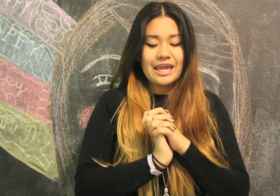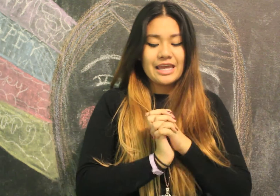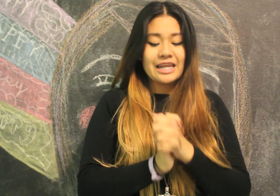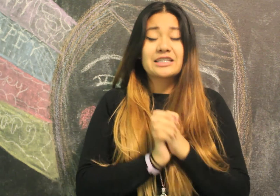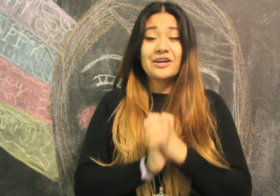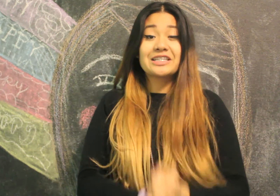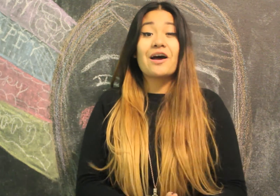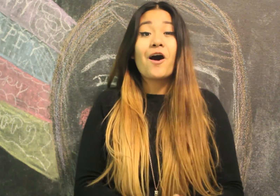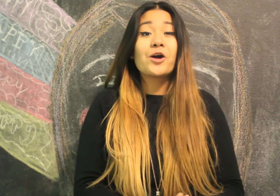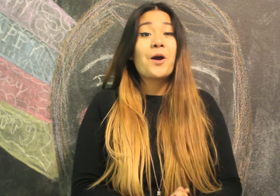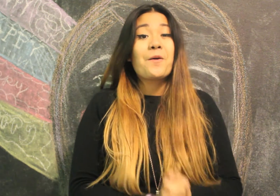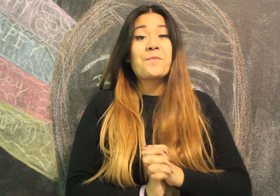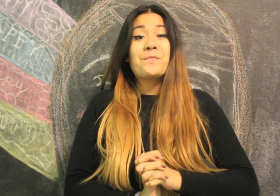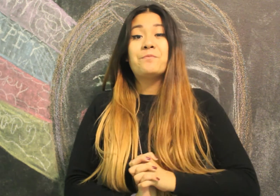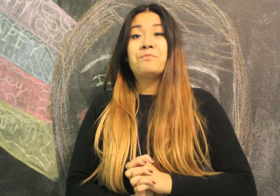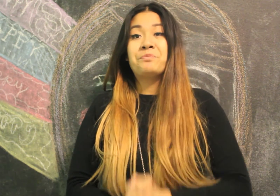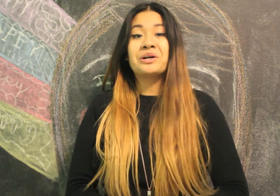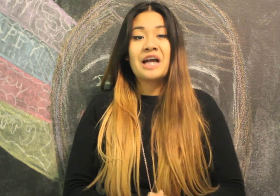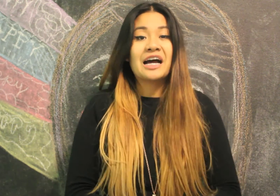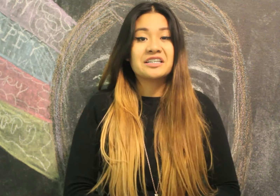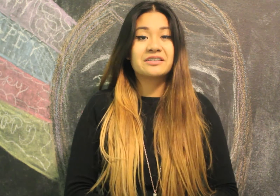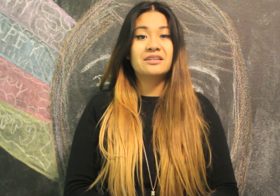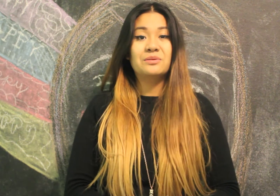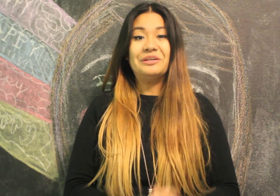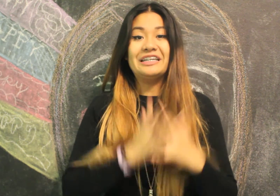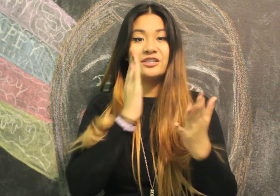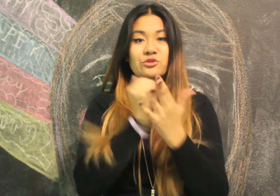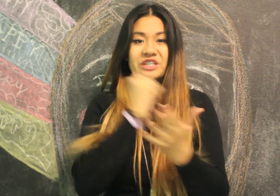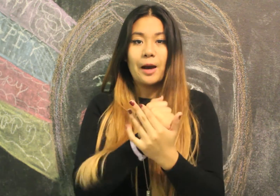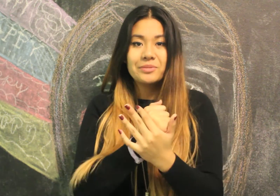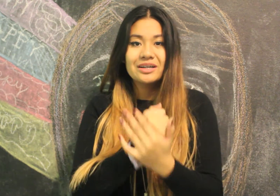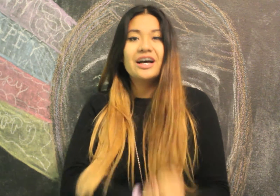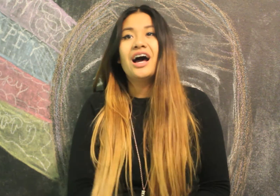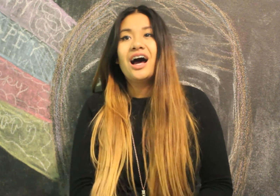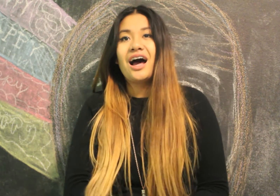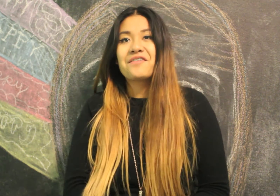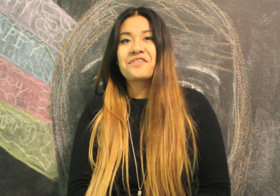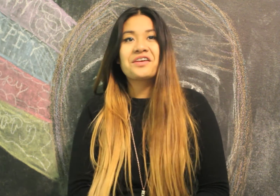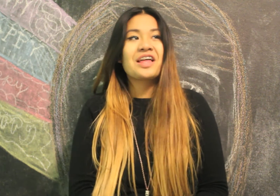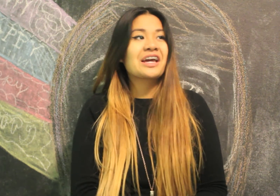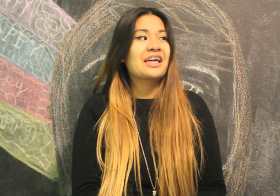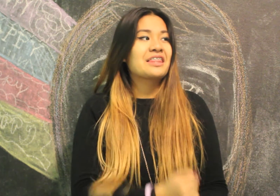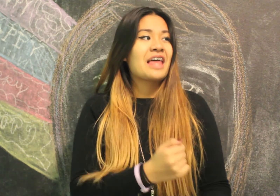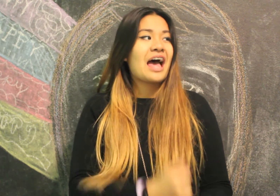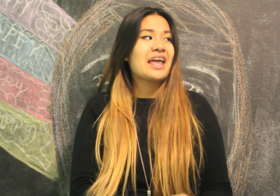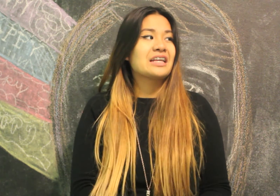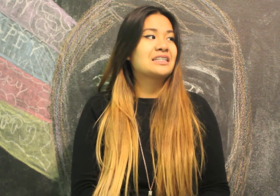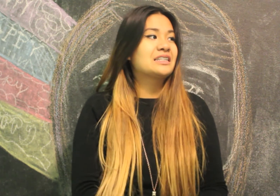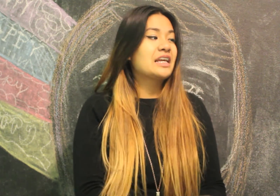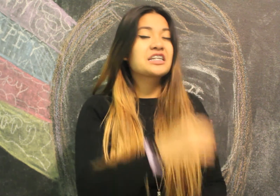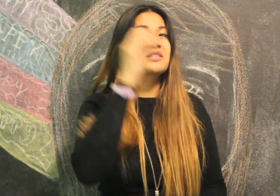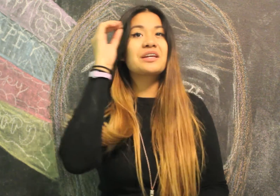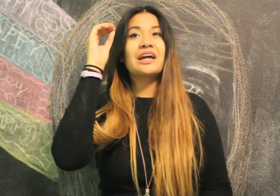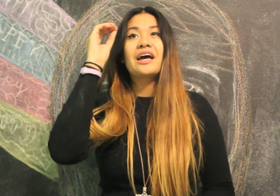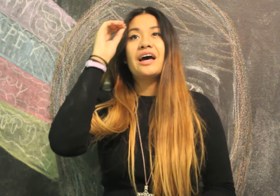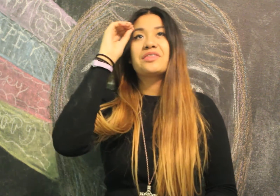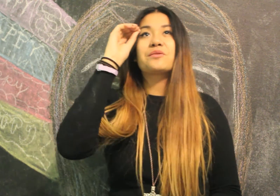It is a great song But guys You need to stop I feel like that it's It's just like The